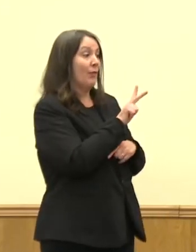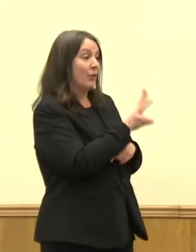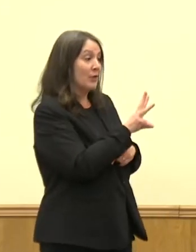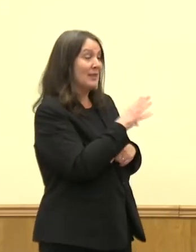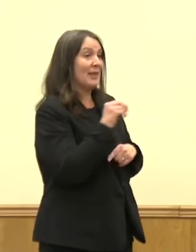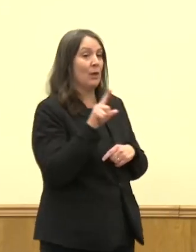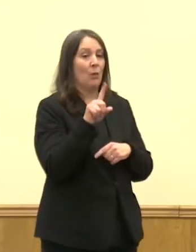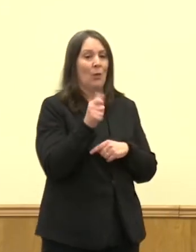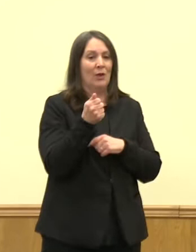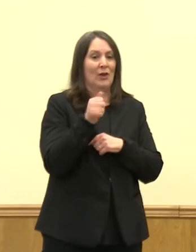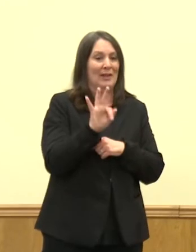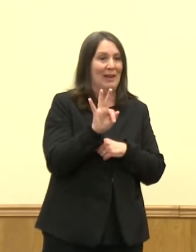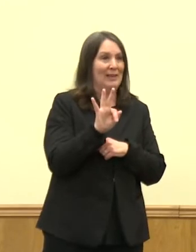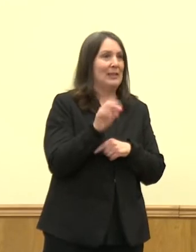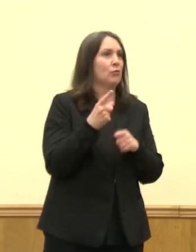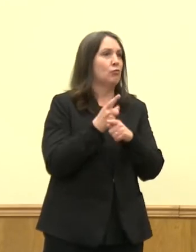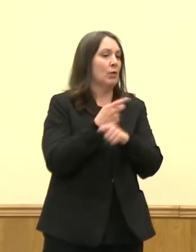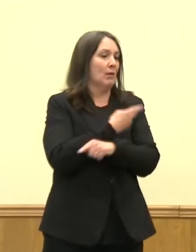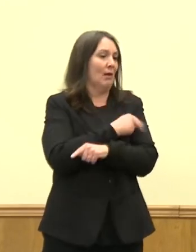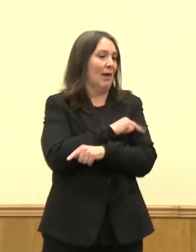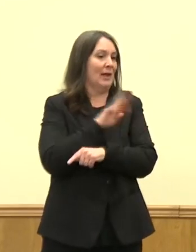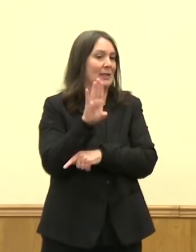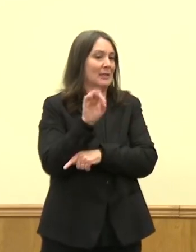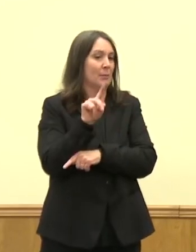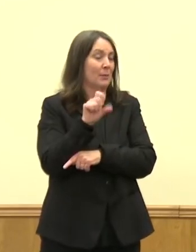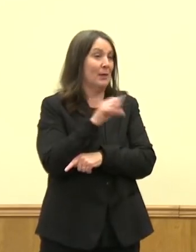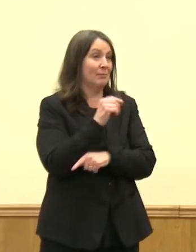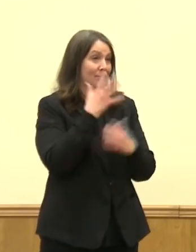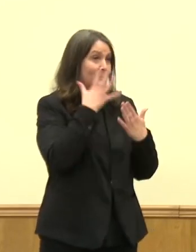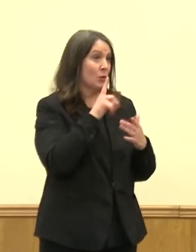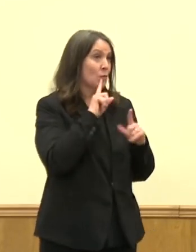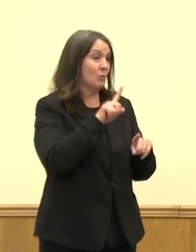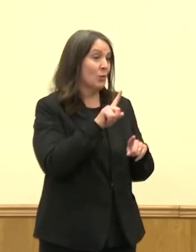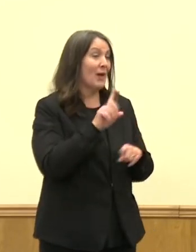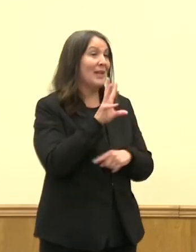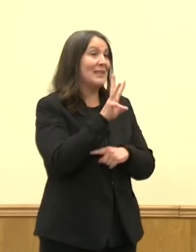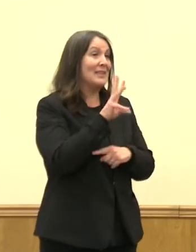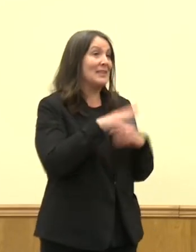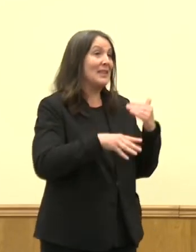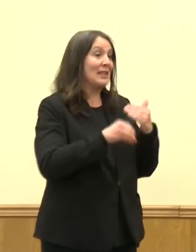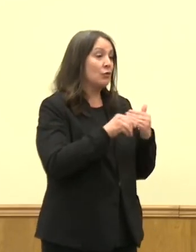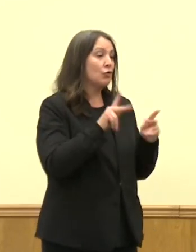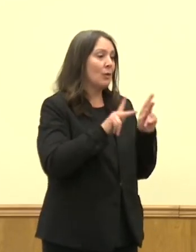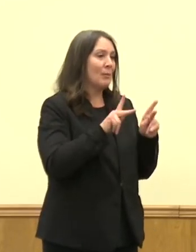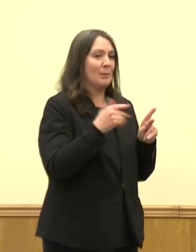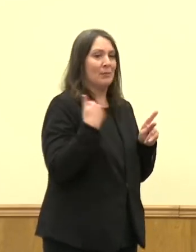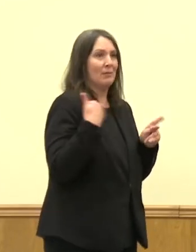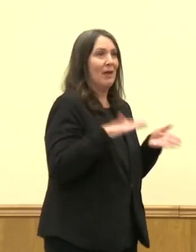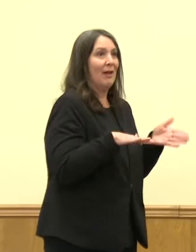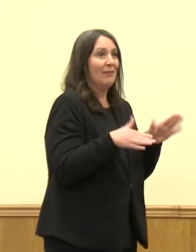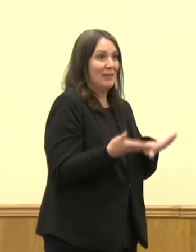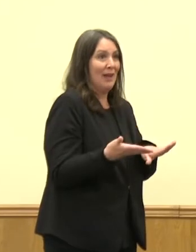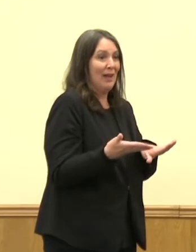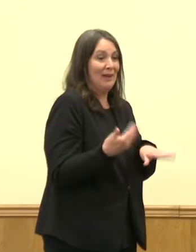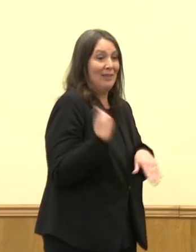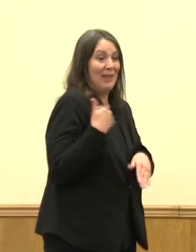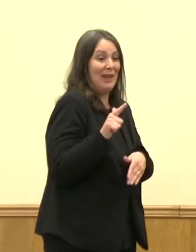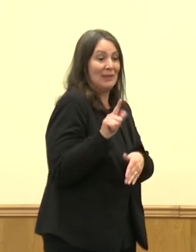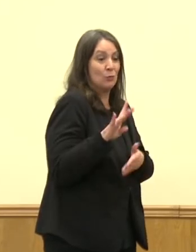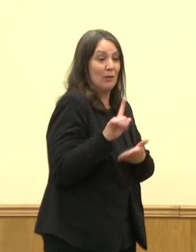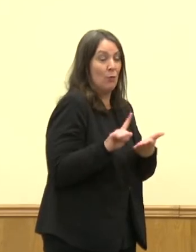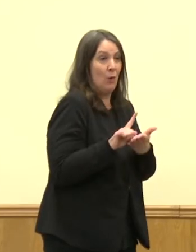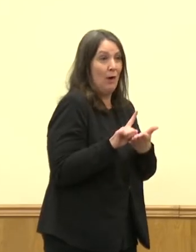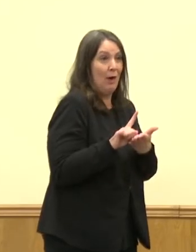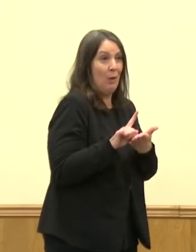119 non-ICU beds, and sadly, they're reporting six additional deaths in the past 24 hours. Overall,